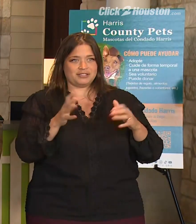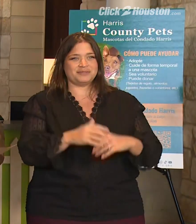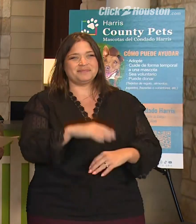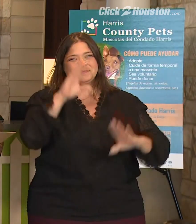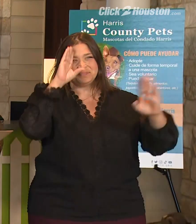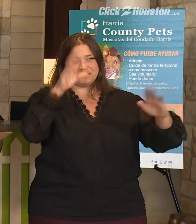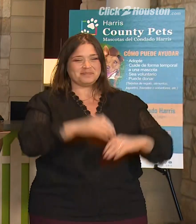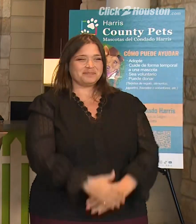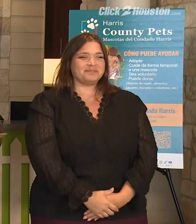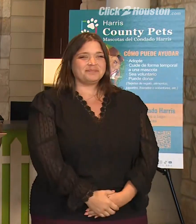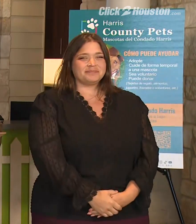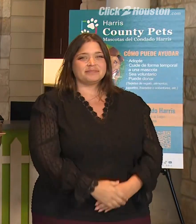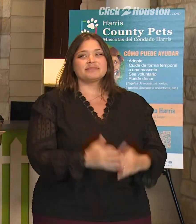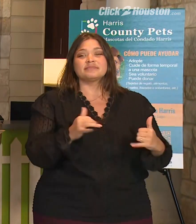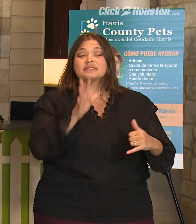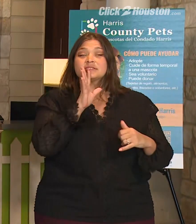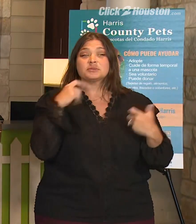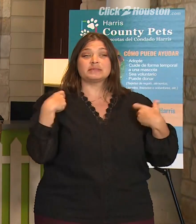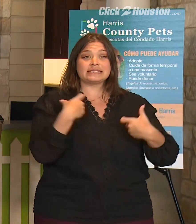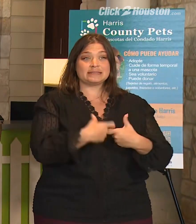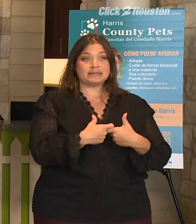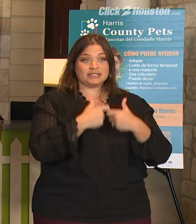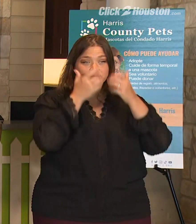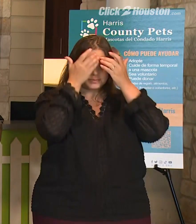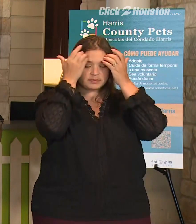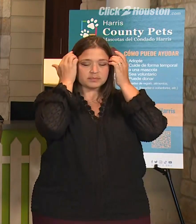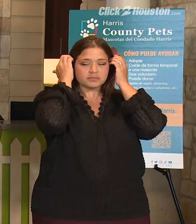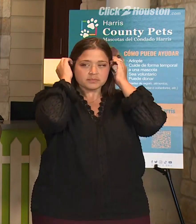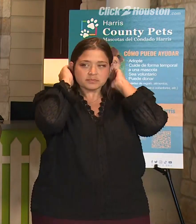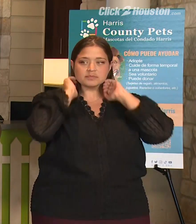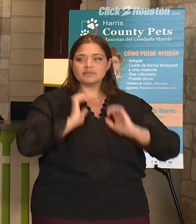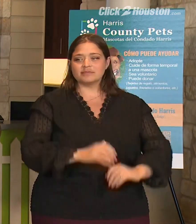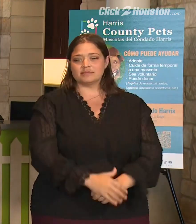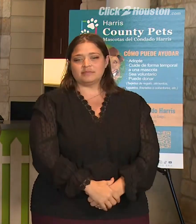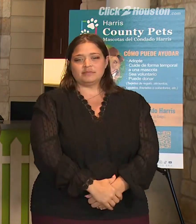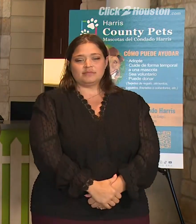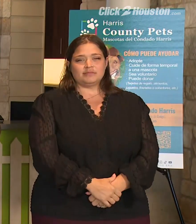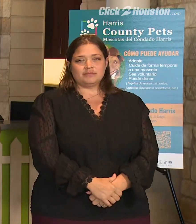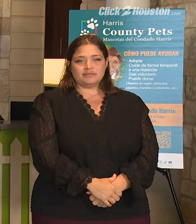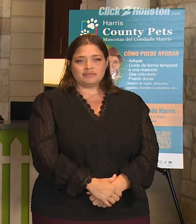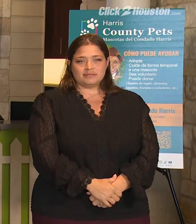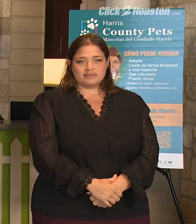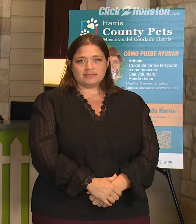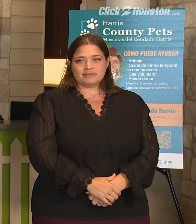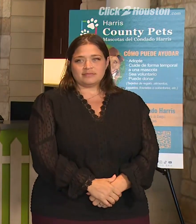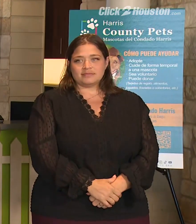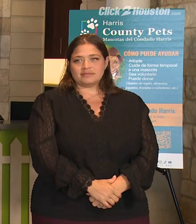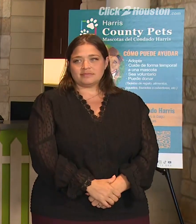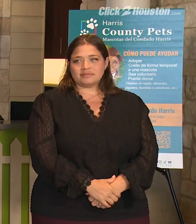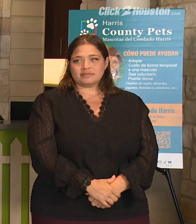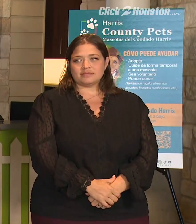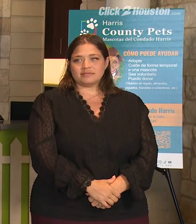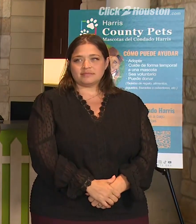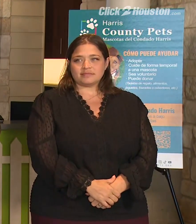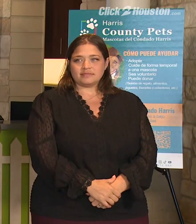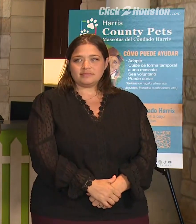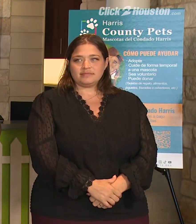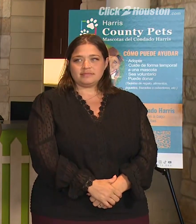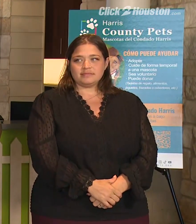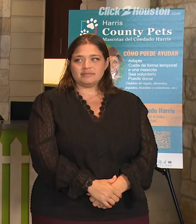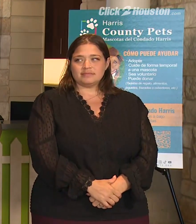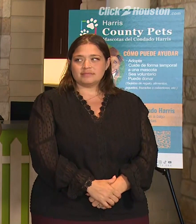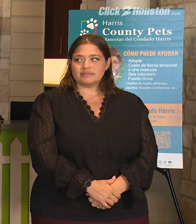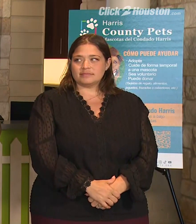Buenas tardes. Estoy aquí con el Comisionado García, con nuestro director, pero también con dos amigos peludos.